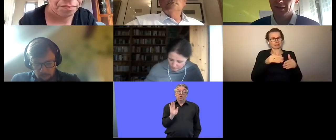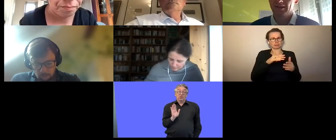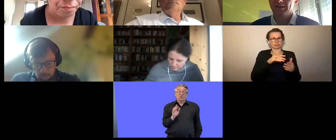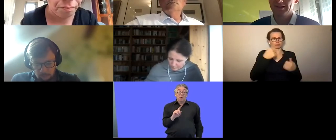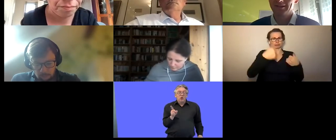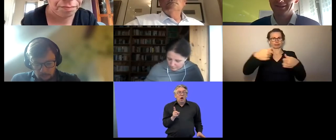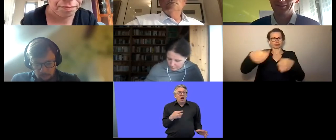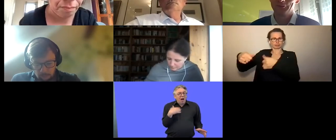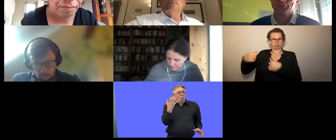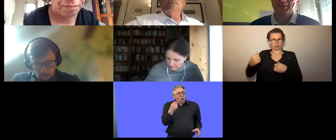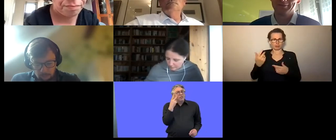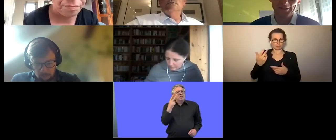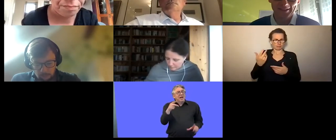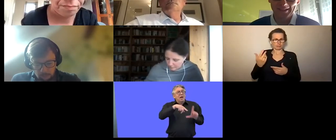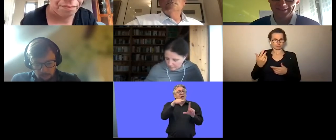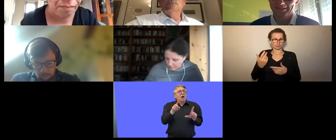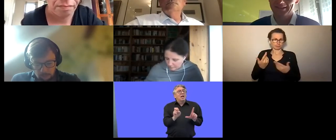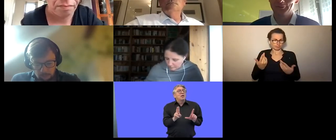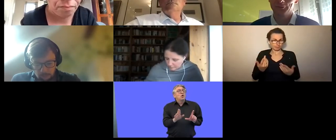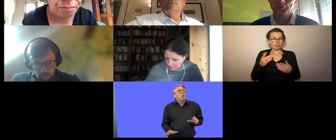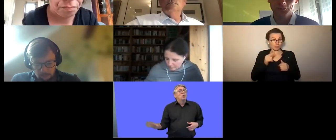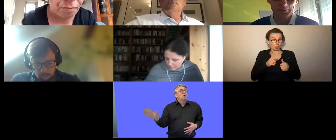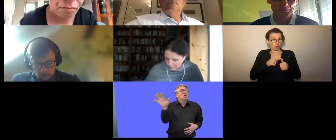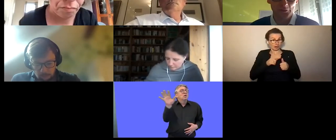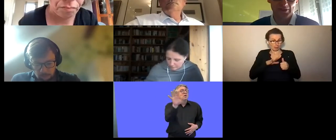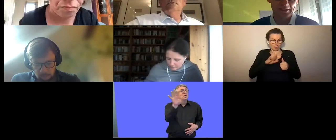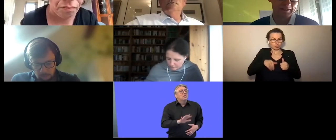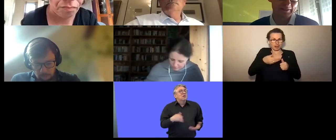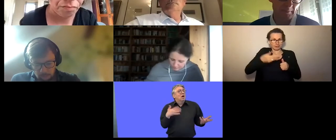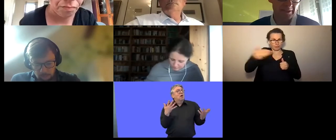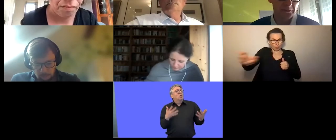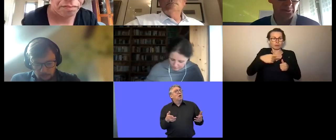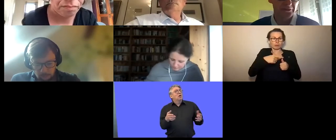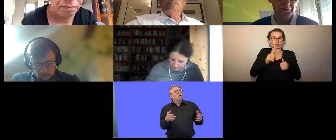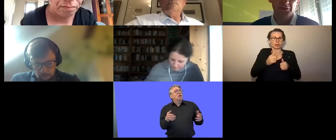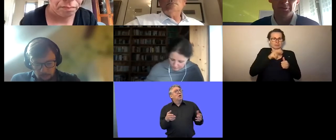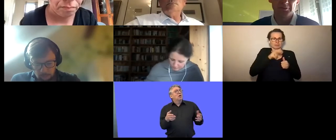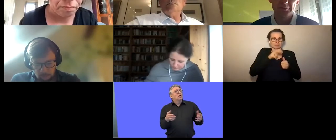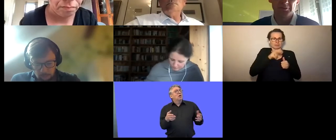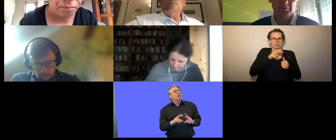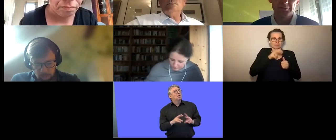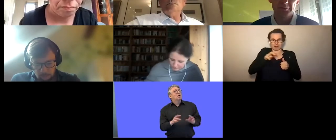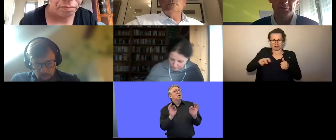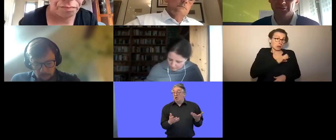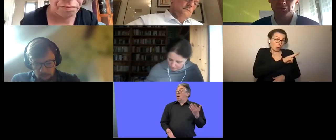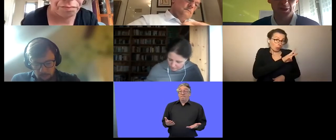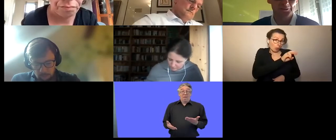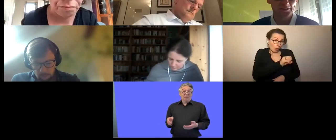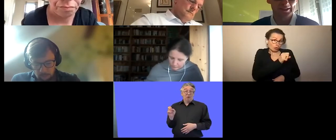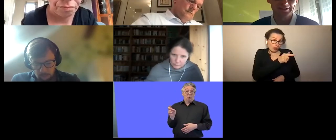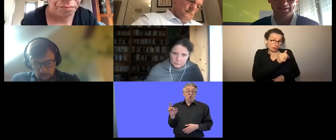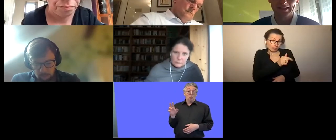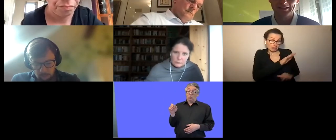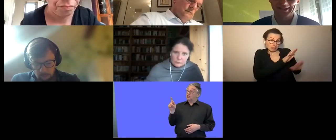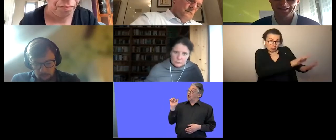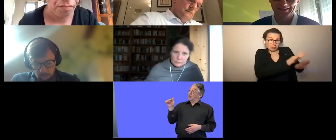uh to investigate and to do good research maybe by your start an update of their figures